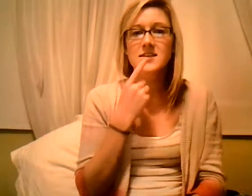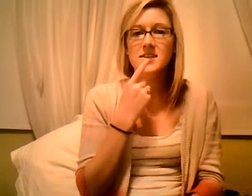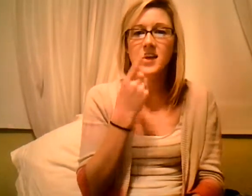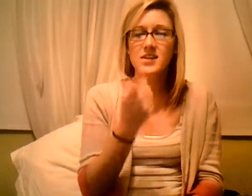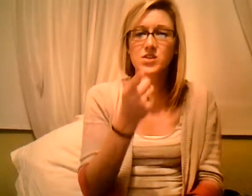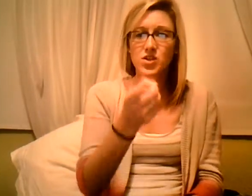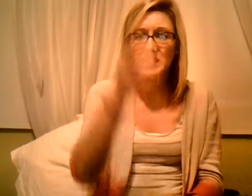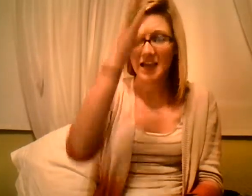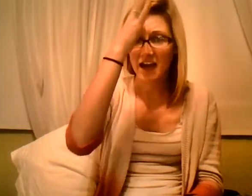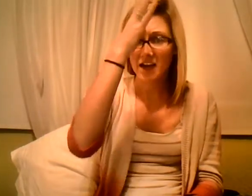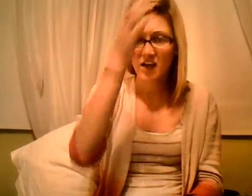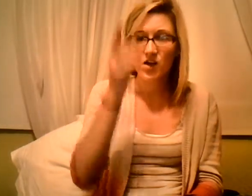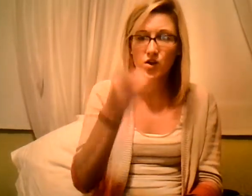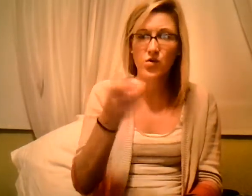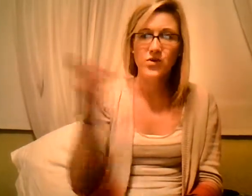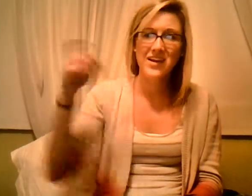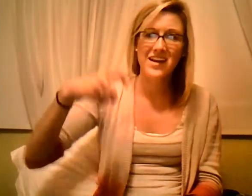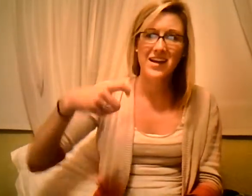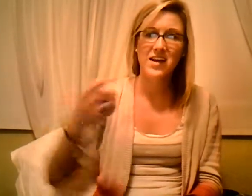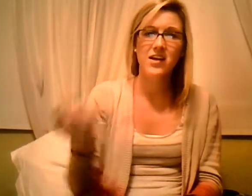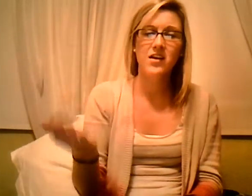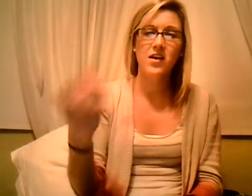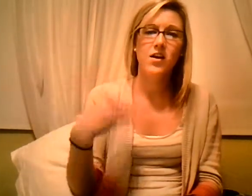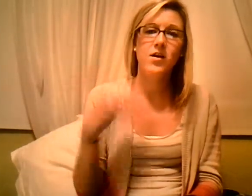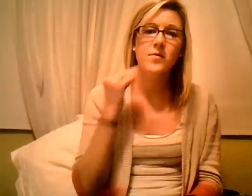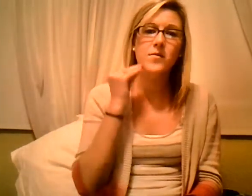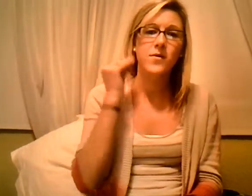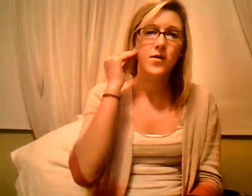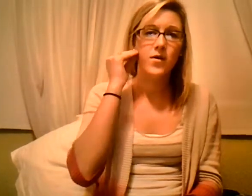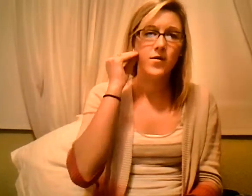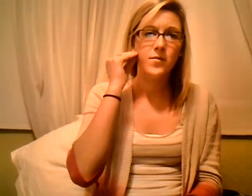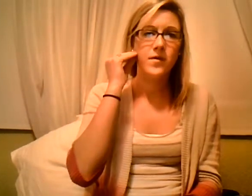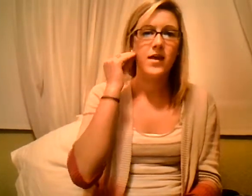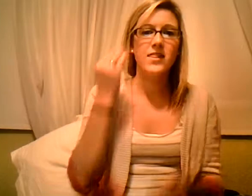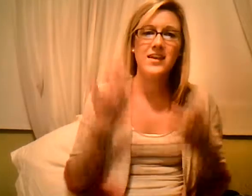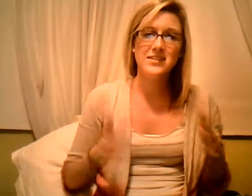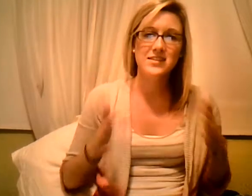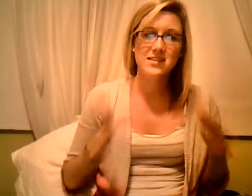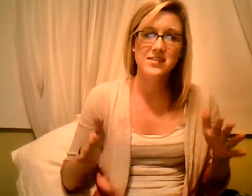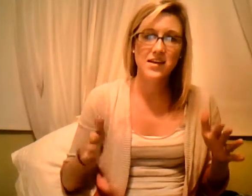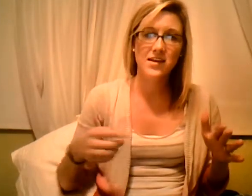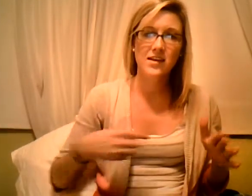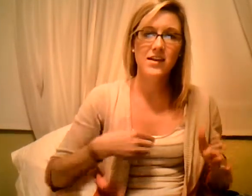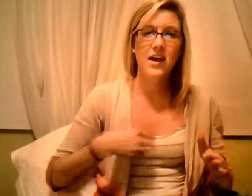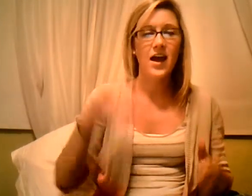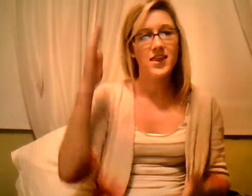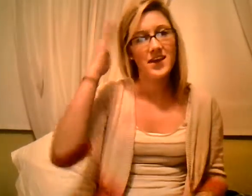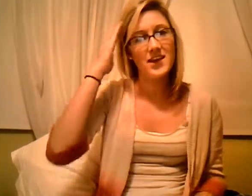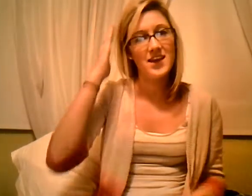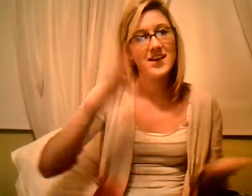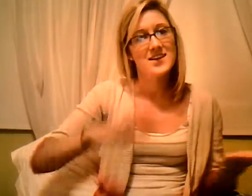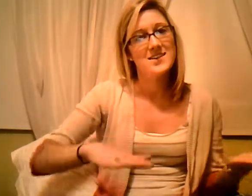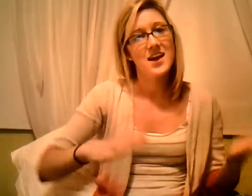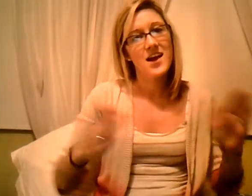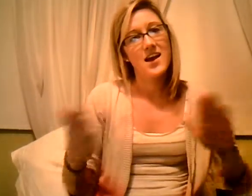Said, it's your daddy, you need to come home. This is it, I think he's died.